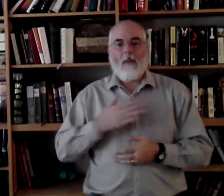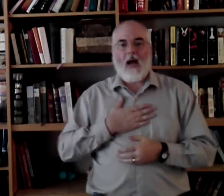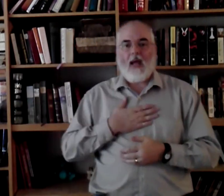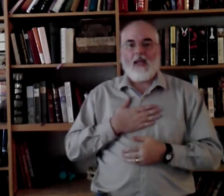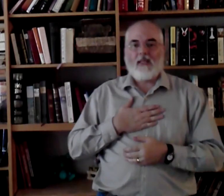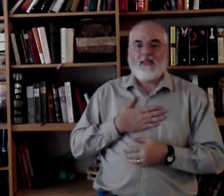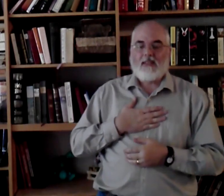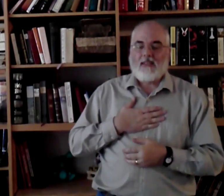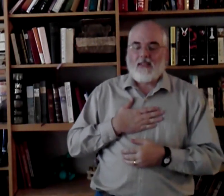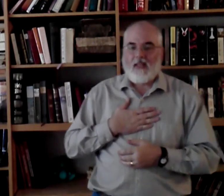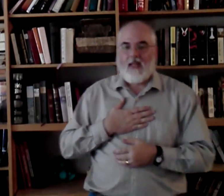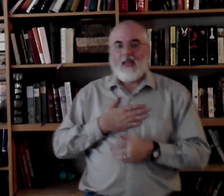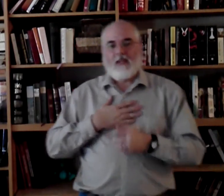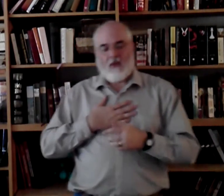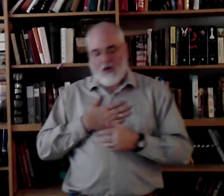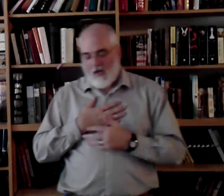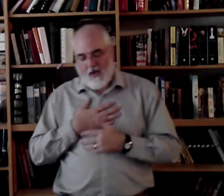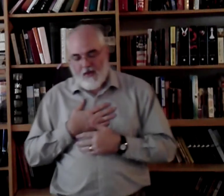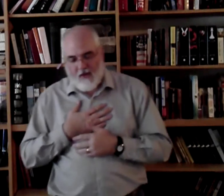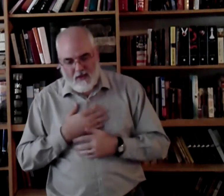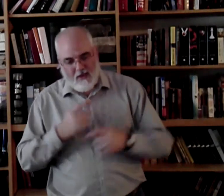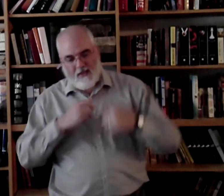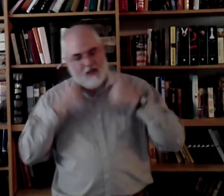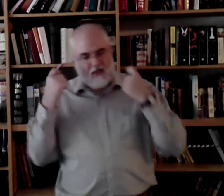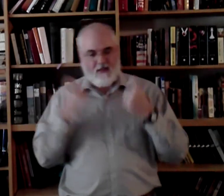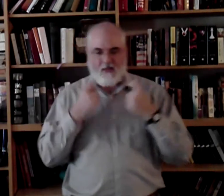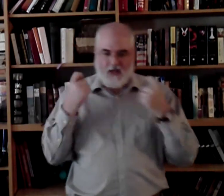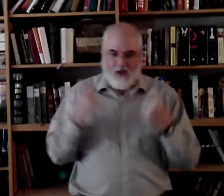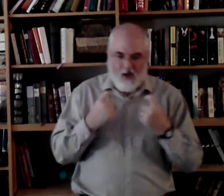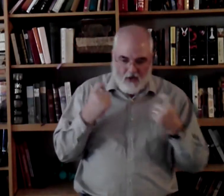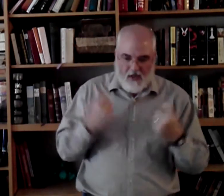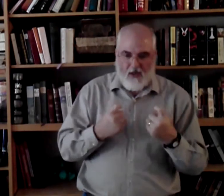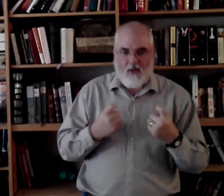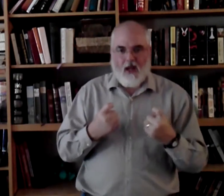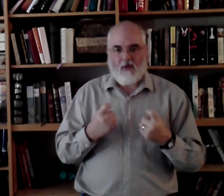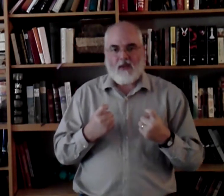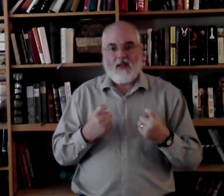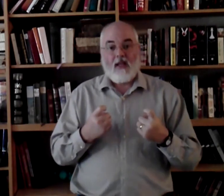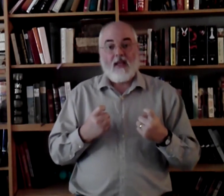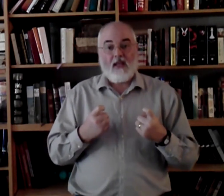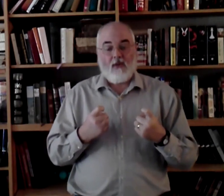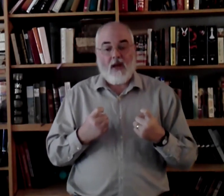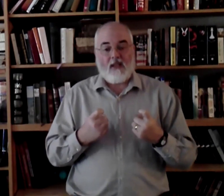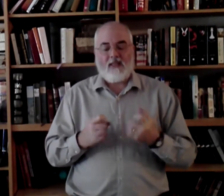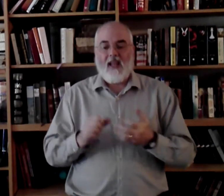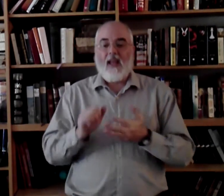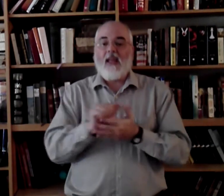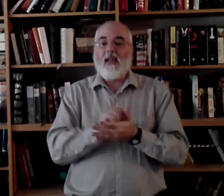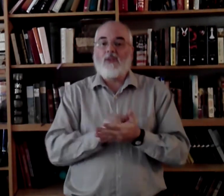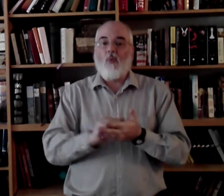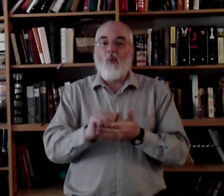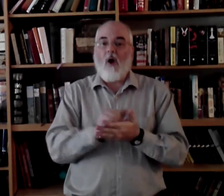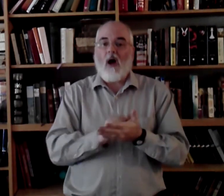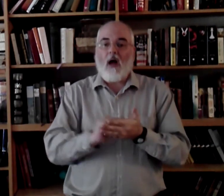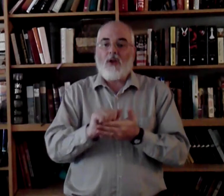My. You already know that one. Sins. I already know that one. Erase. It's wash